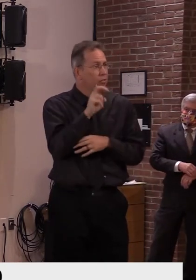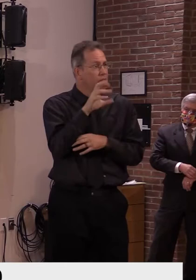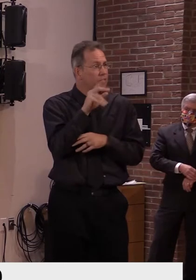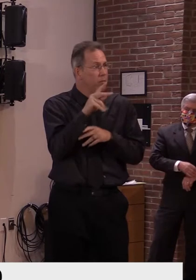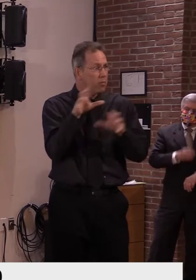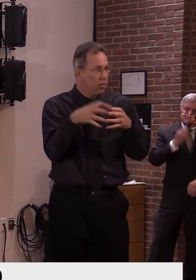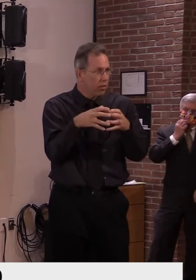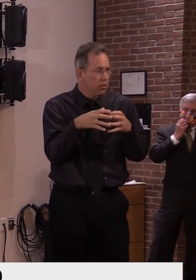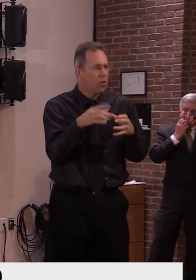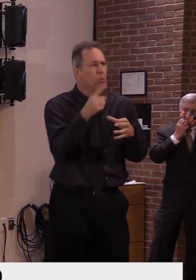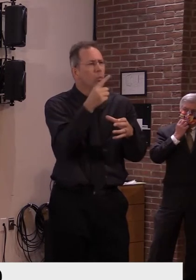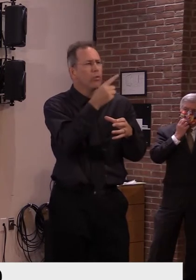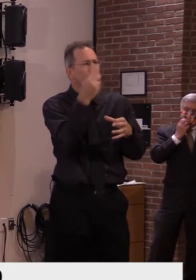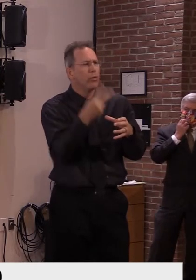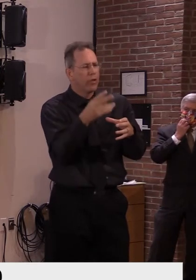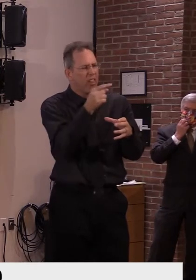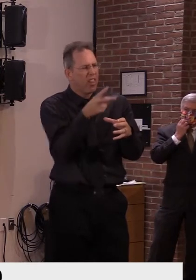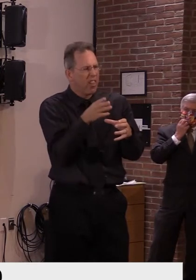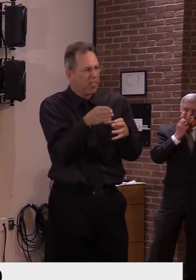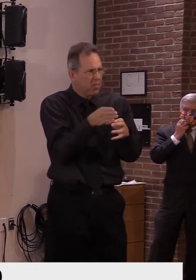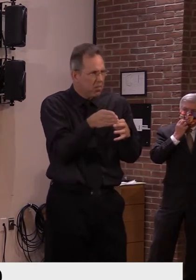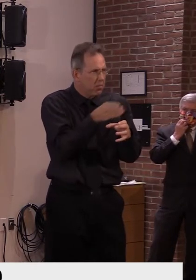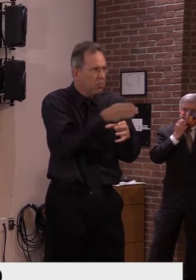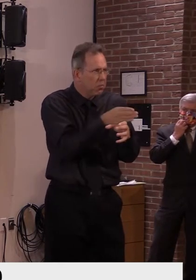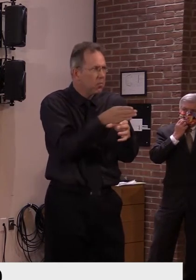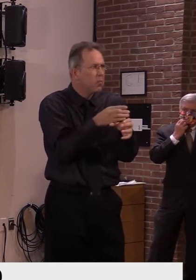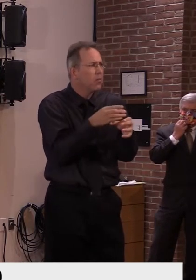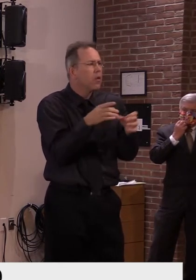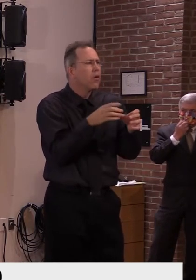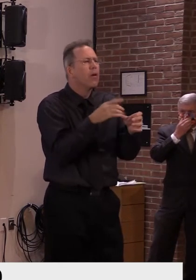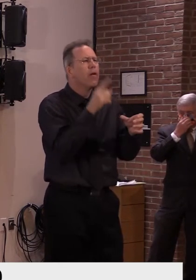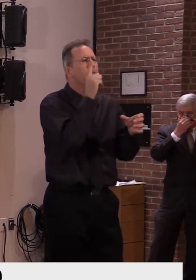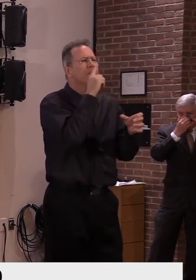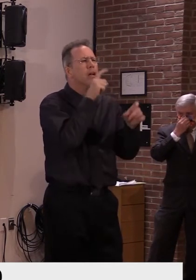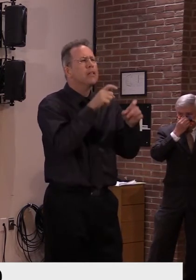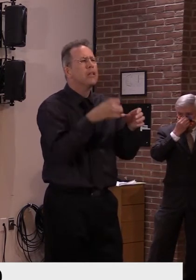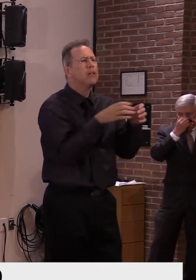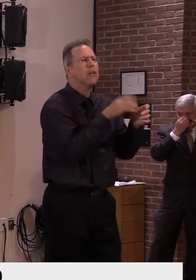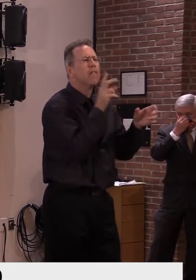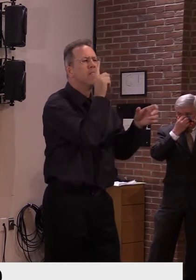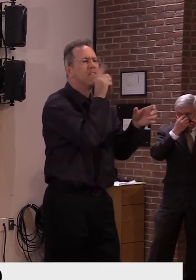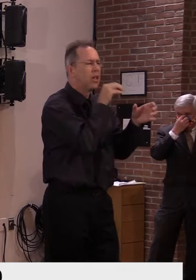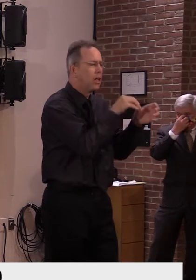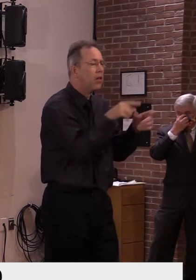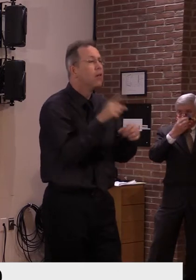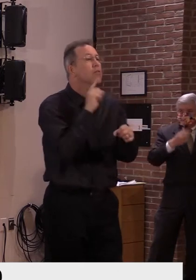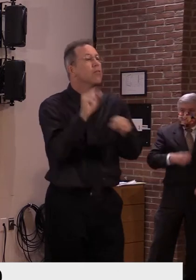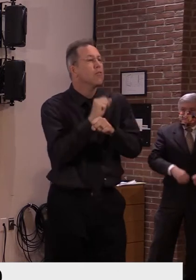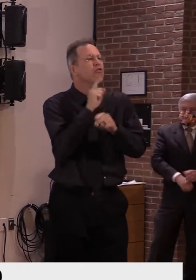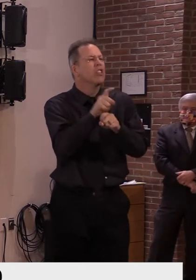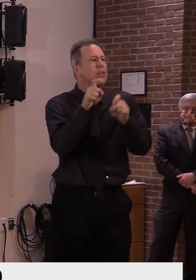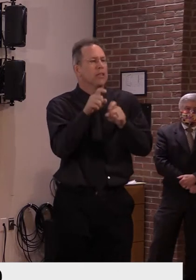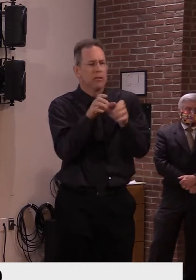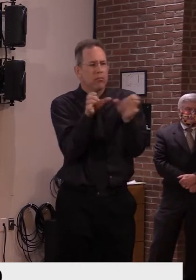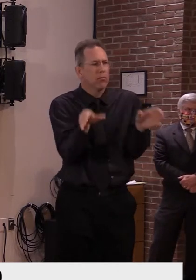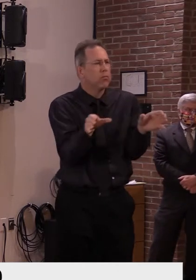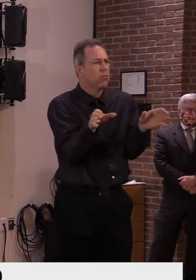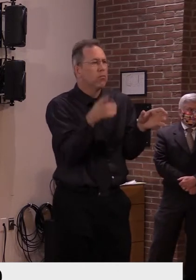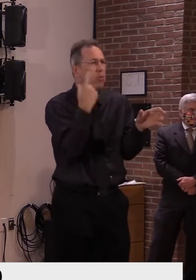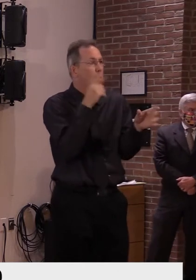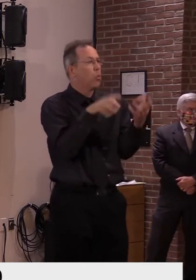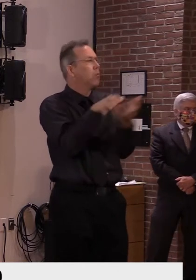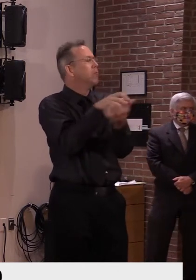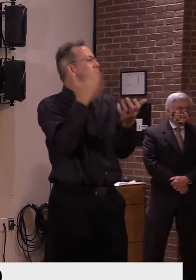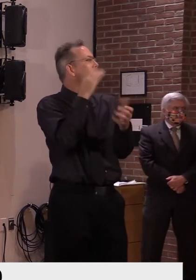will get the vaccine. So locally, we have a debt of gratitude to the UVM Medical Center for allowing us to set up a